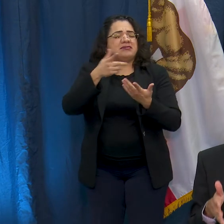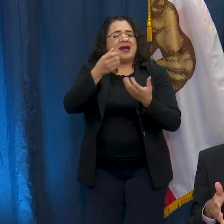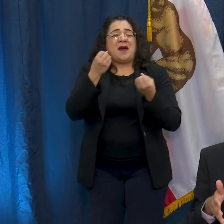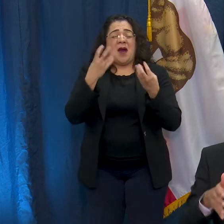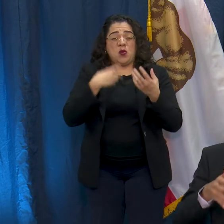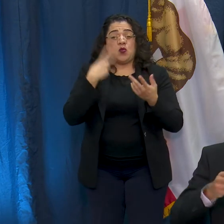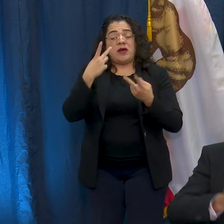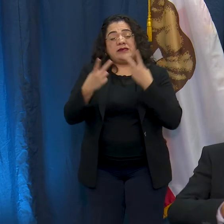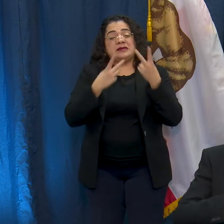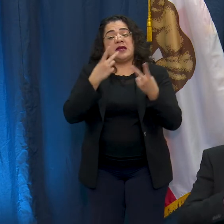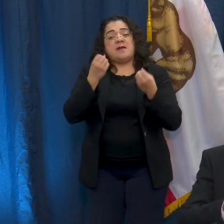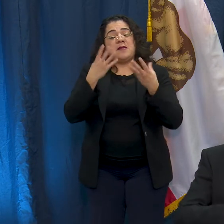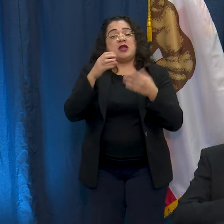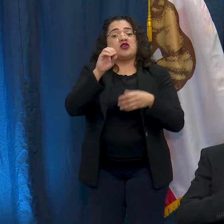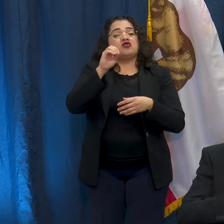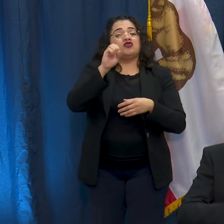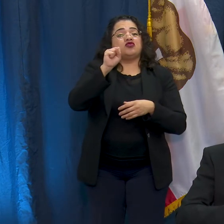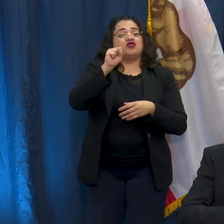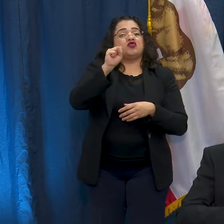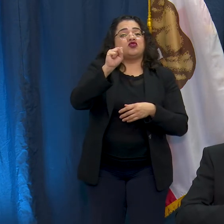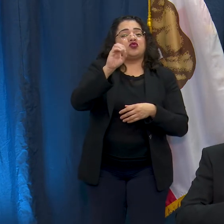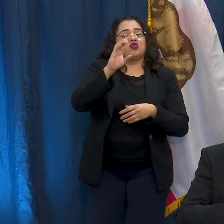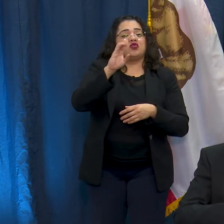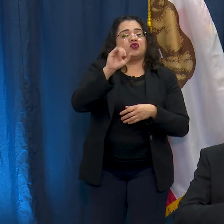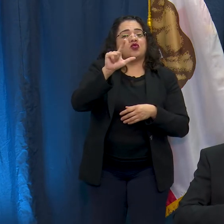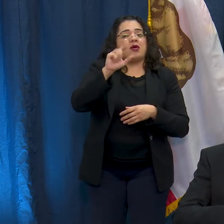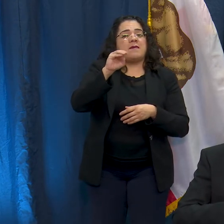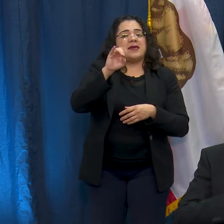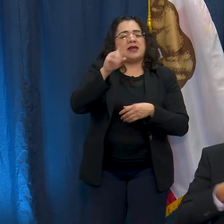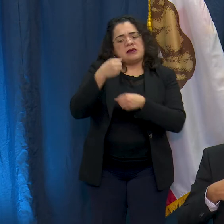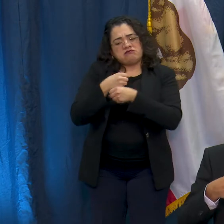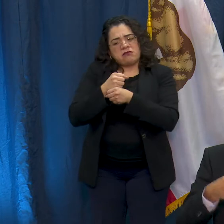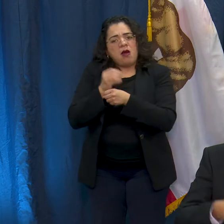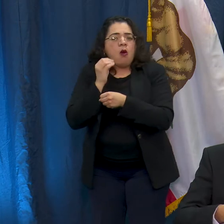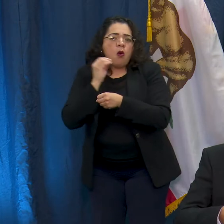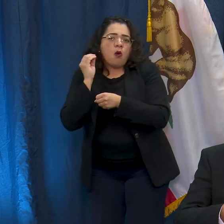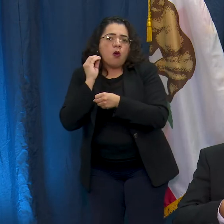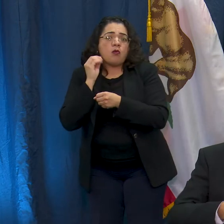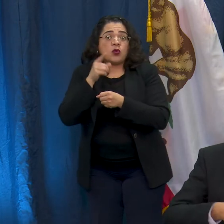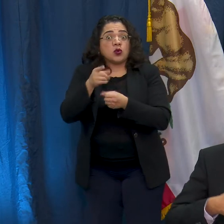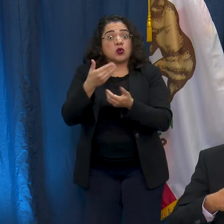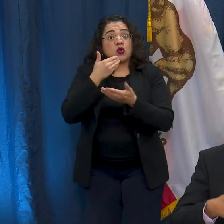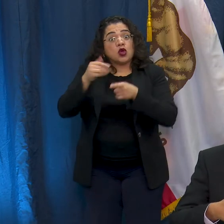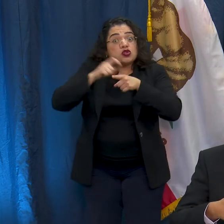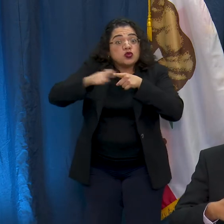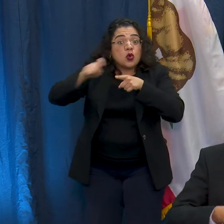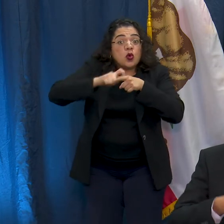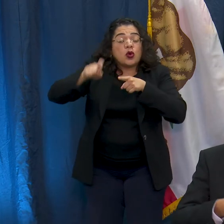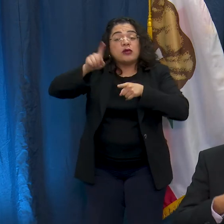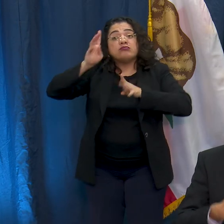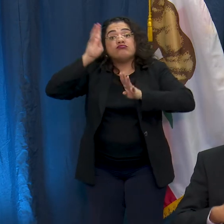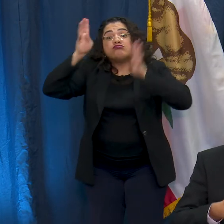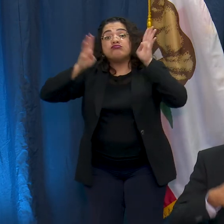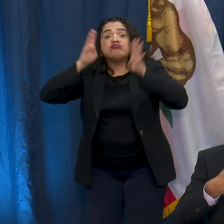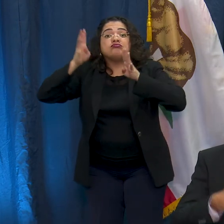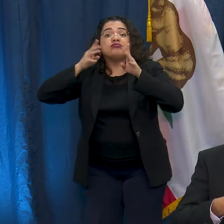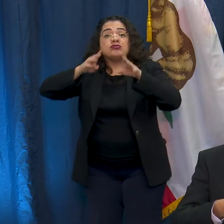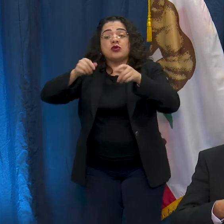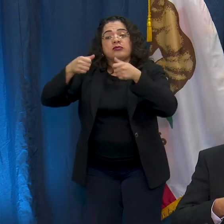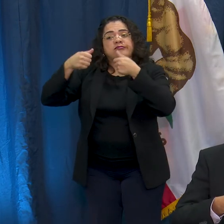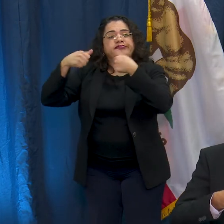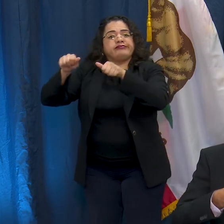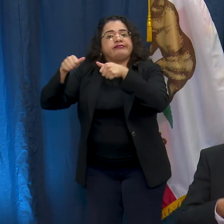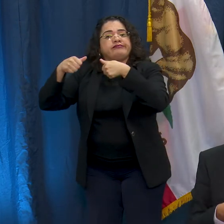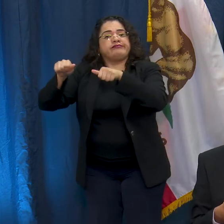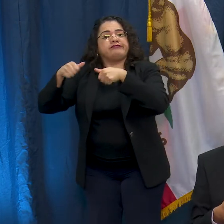on social media making face coverings at home, you're good at sewing, you're creative, you can now put those